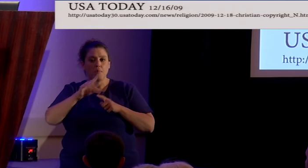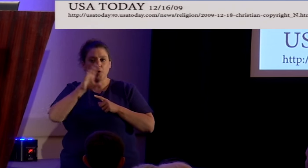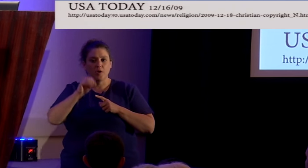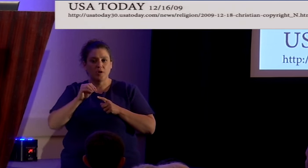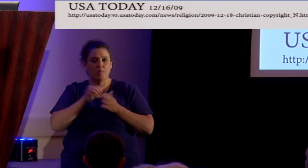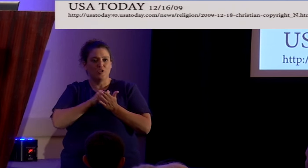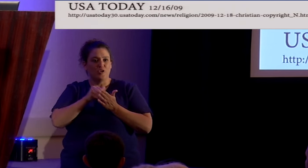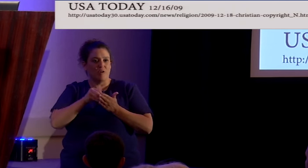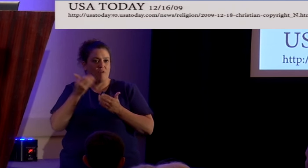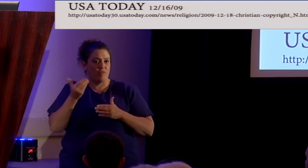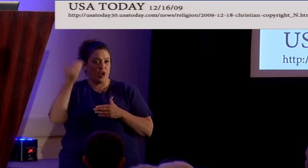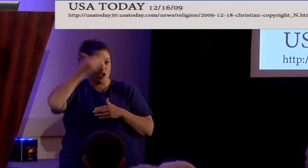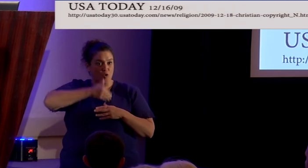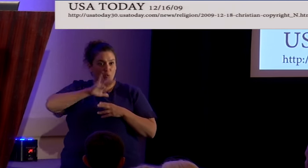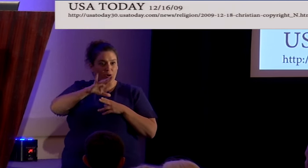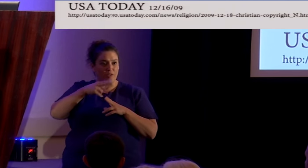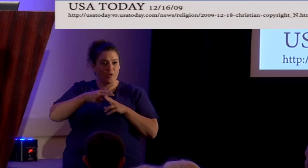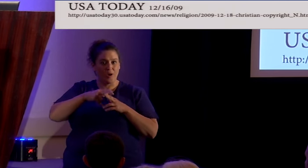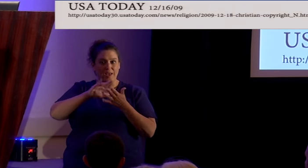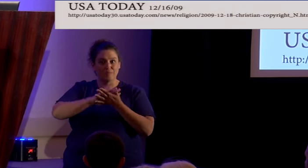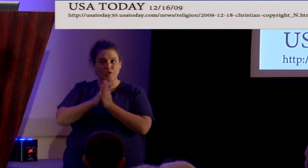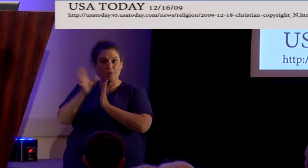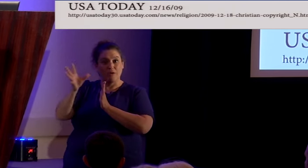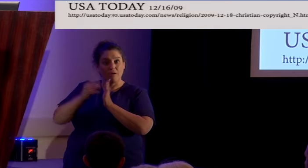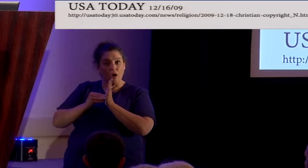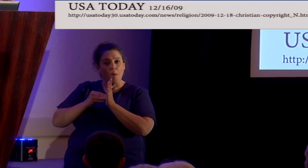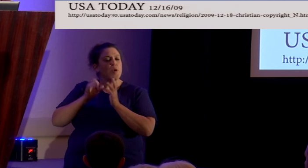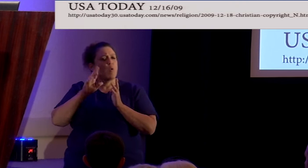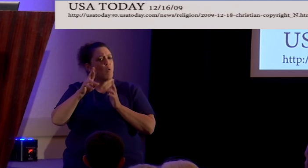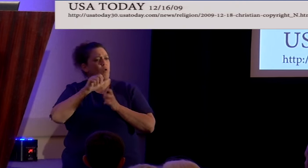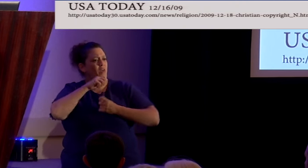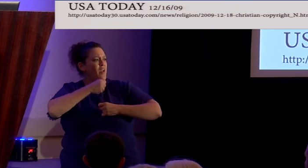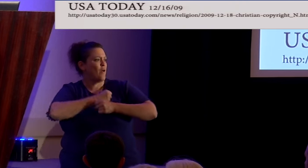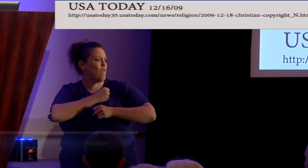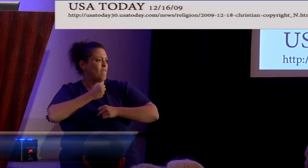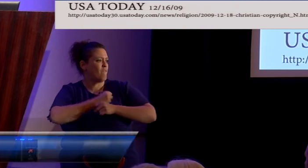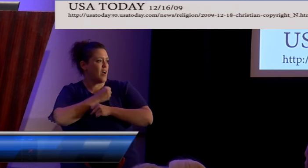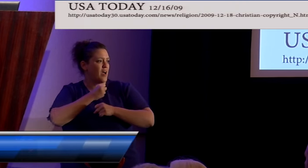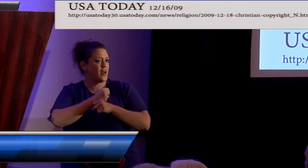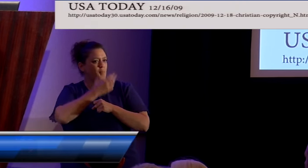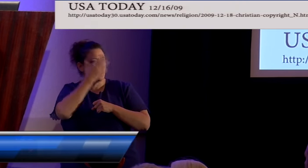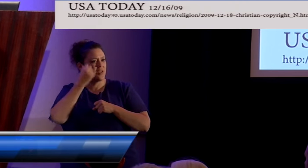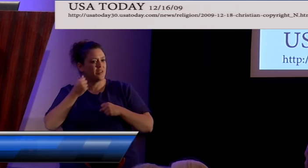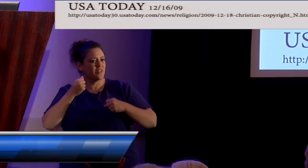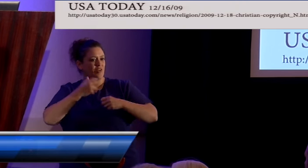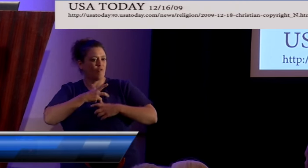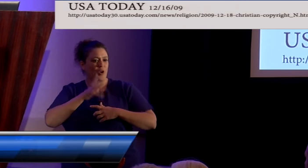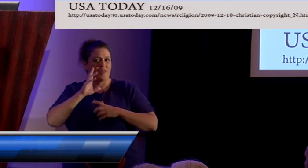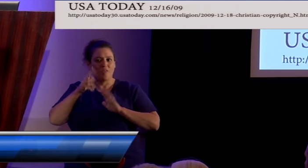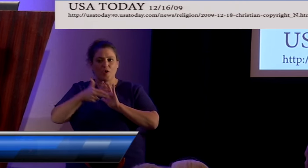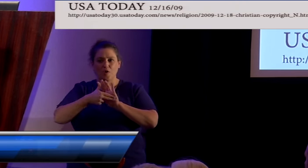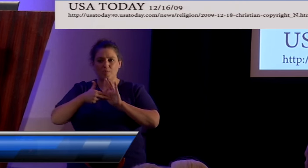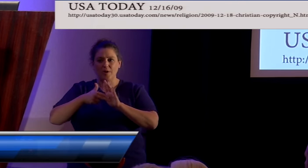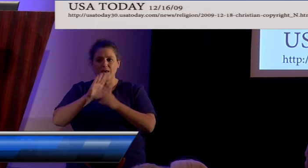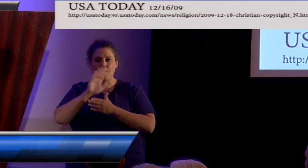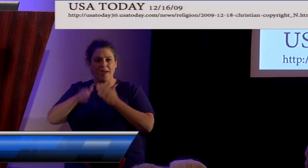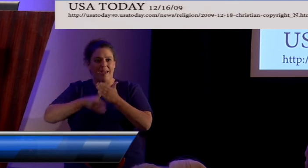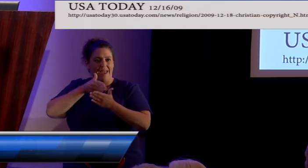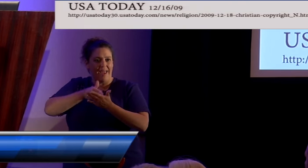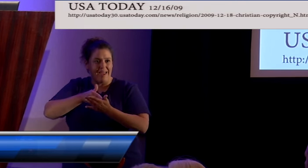unaware their names are being copied or they don't put up a fight for fear of being labeled anti